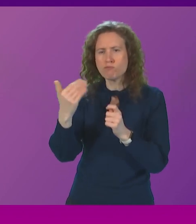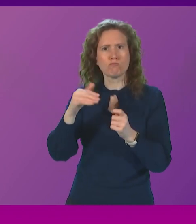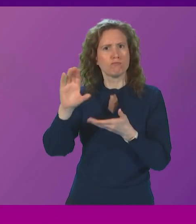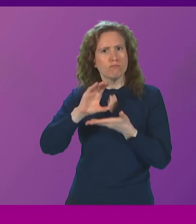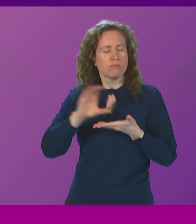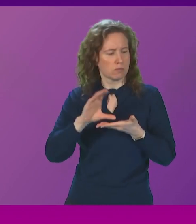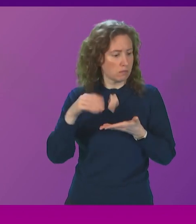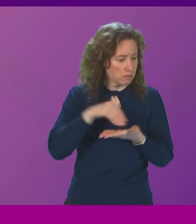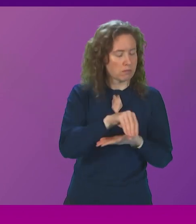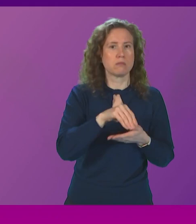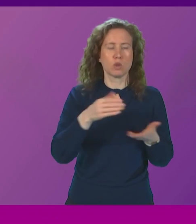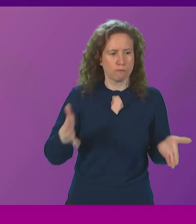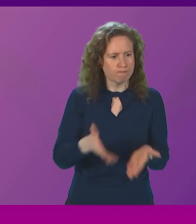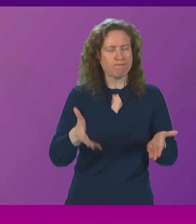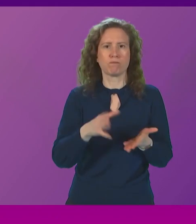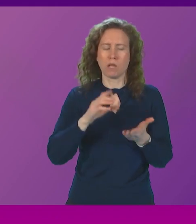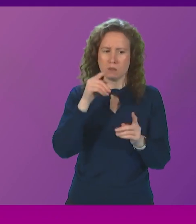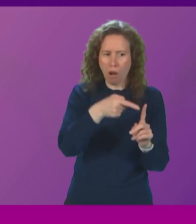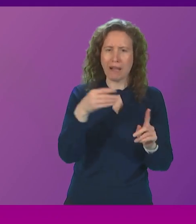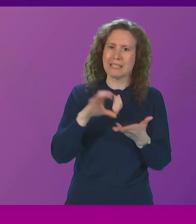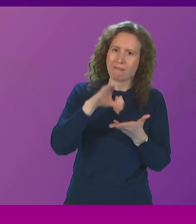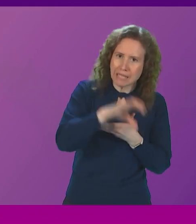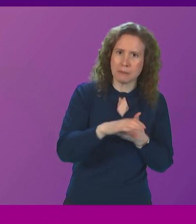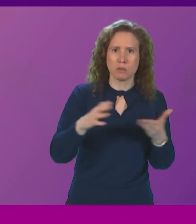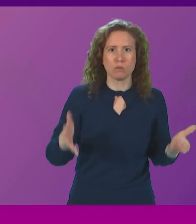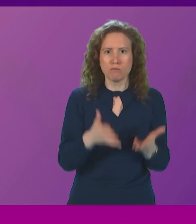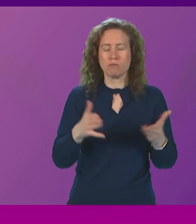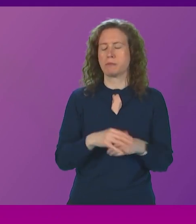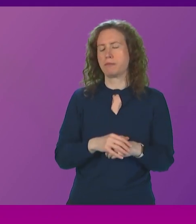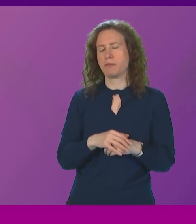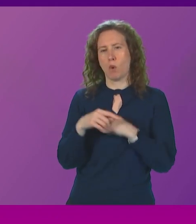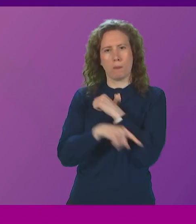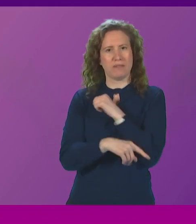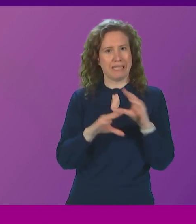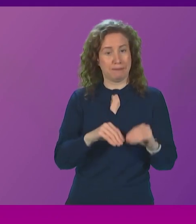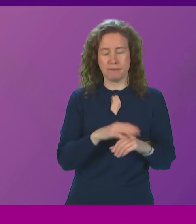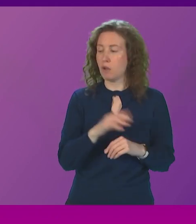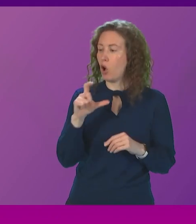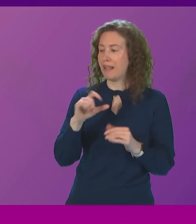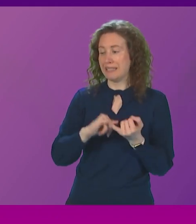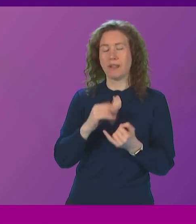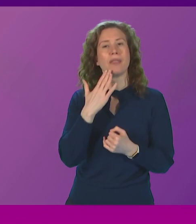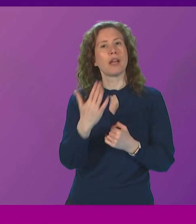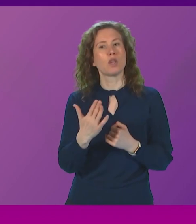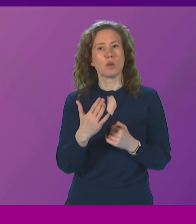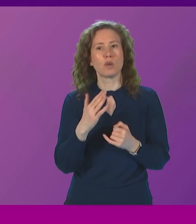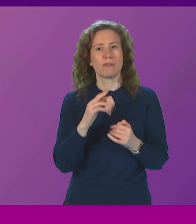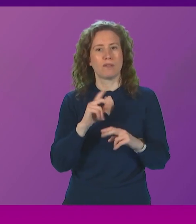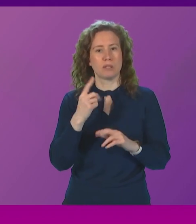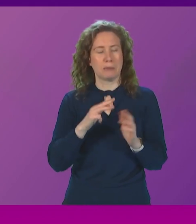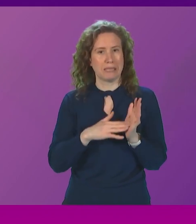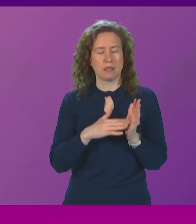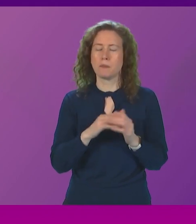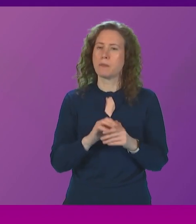to be made and in relation to those targeted investments that we have to make I thank the first minister for that response